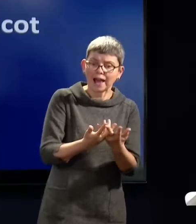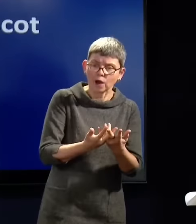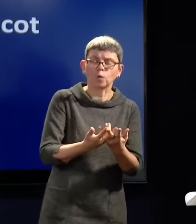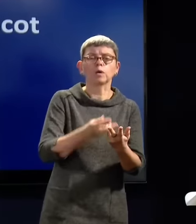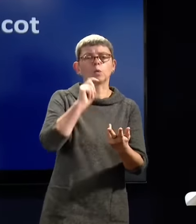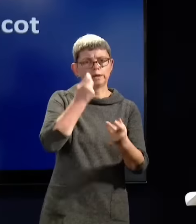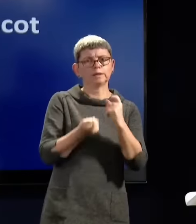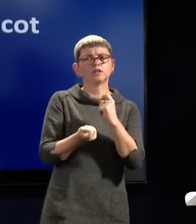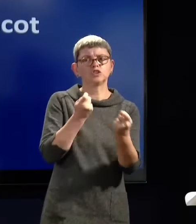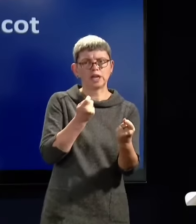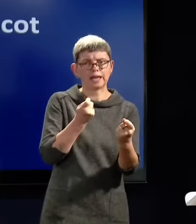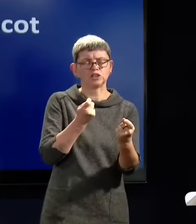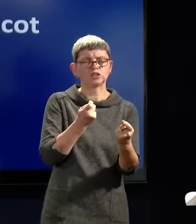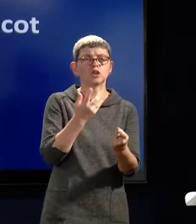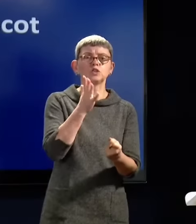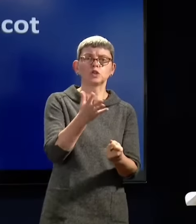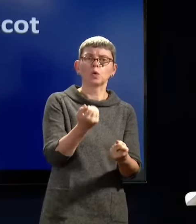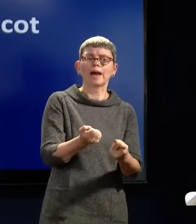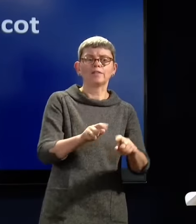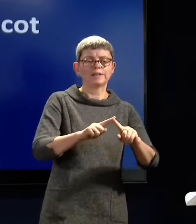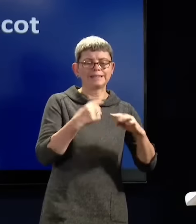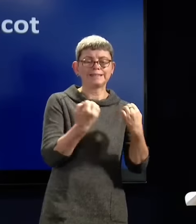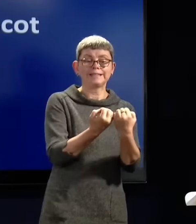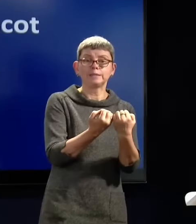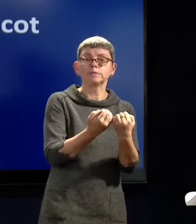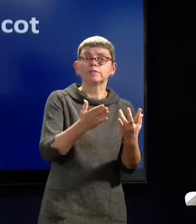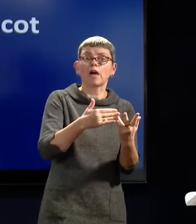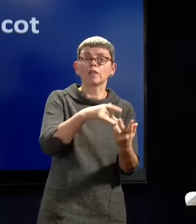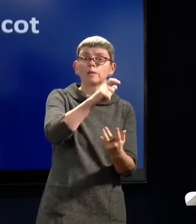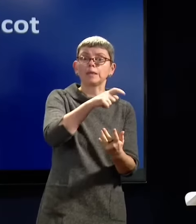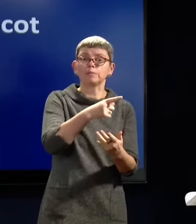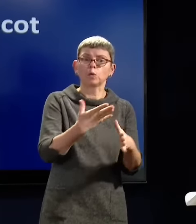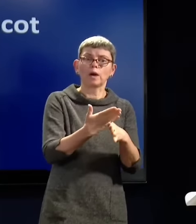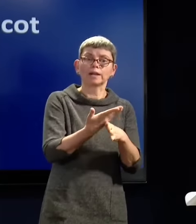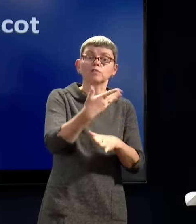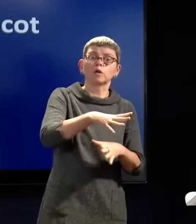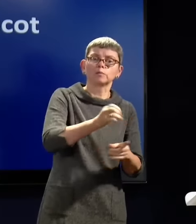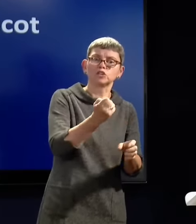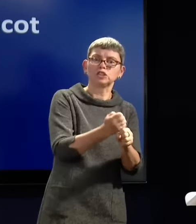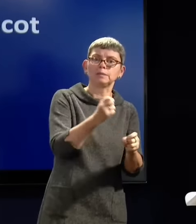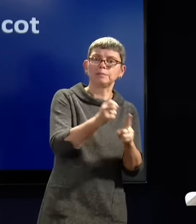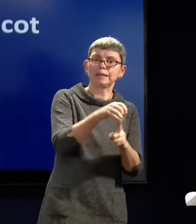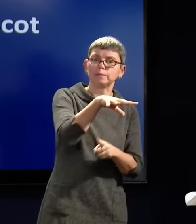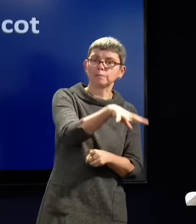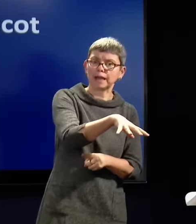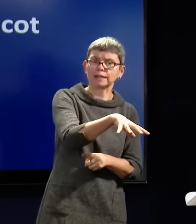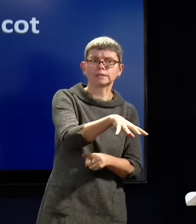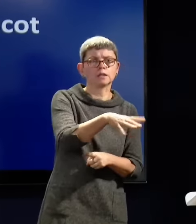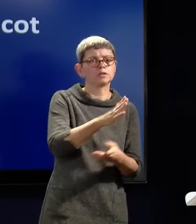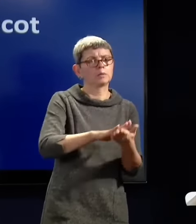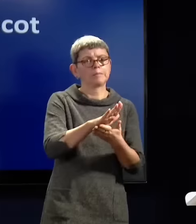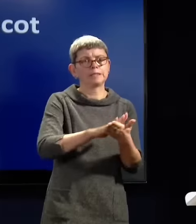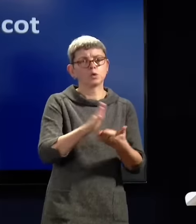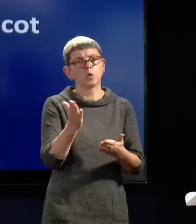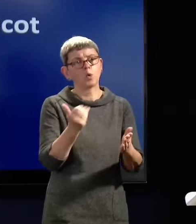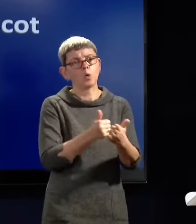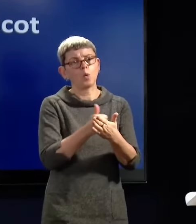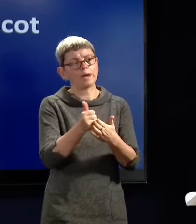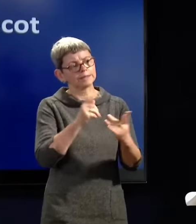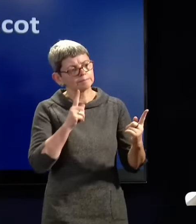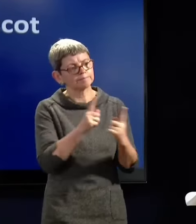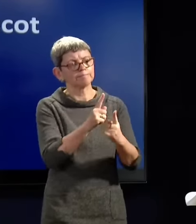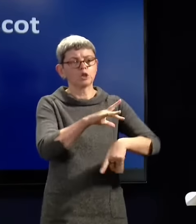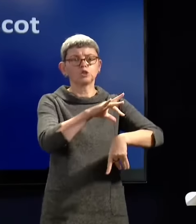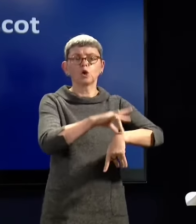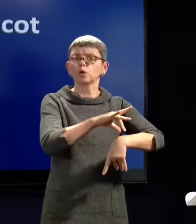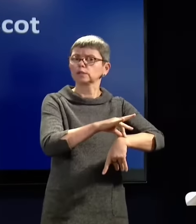the GP practice. So you may see someone other than a doctor. But through NHS 24, we are looking at creating more of an